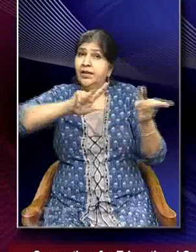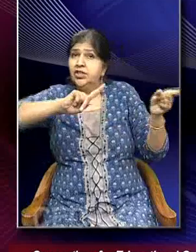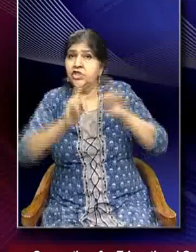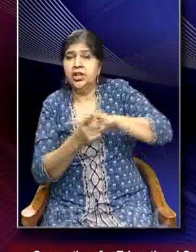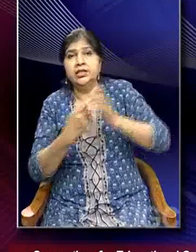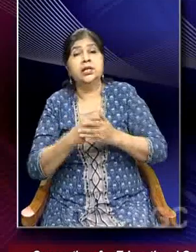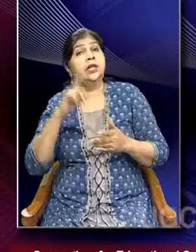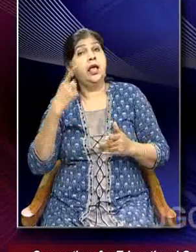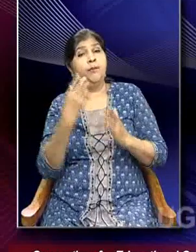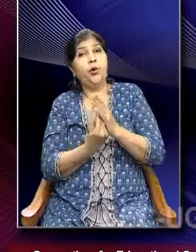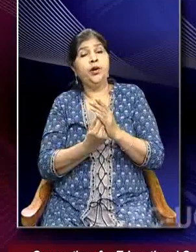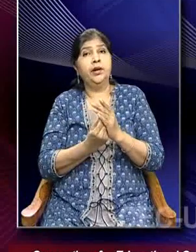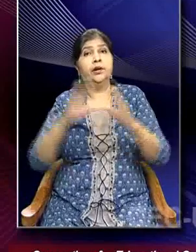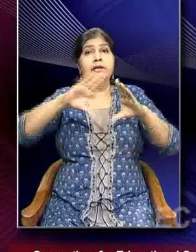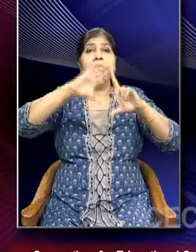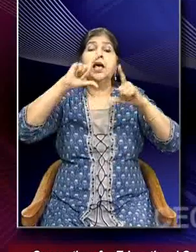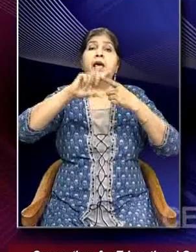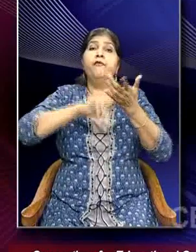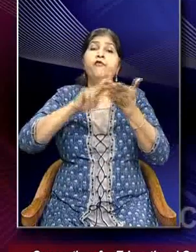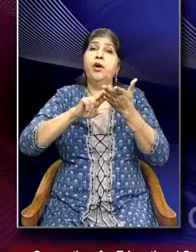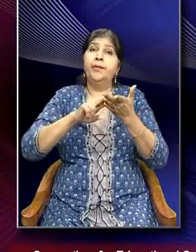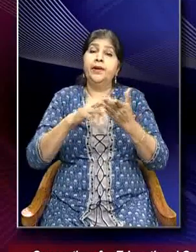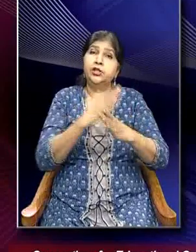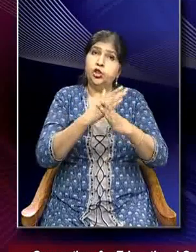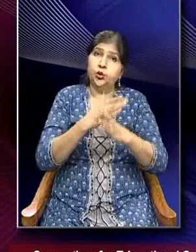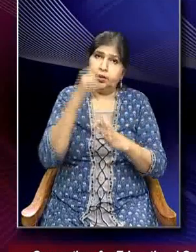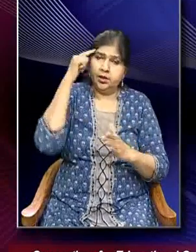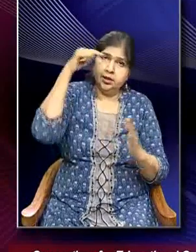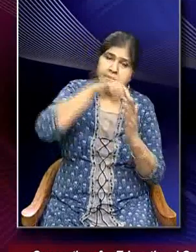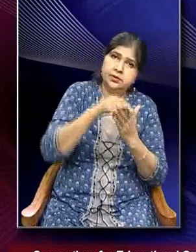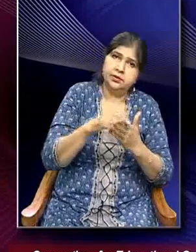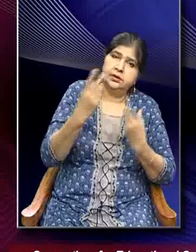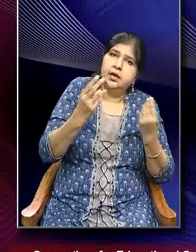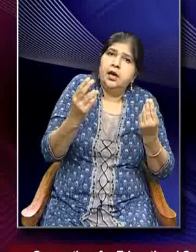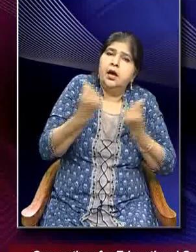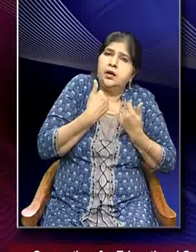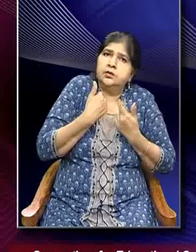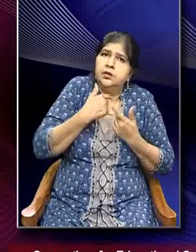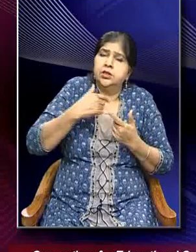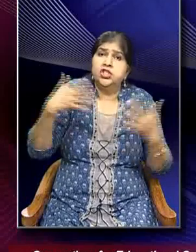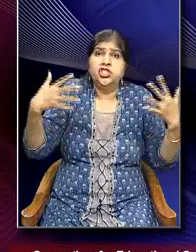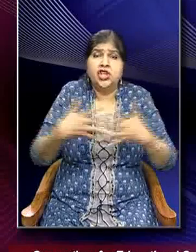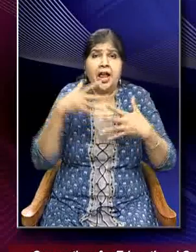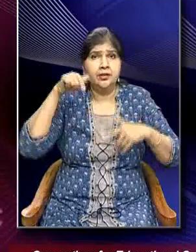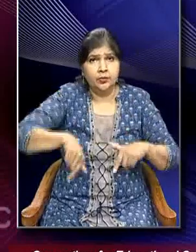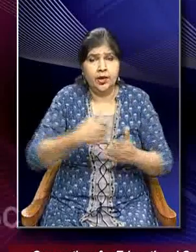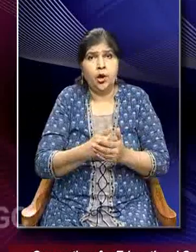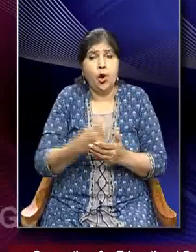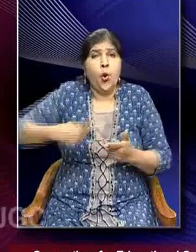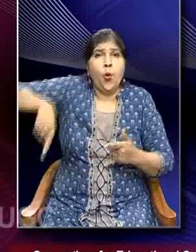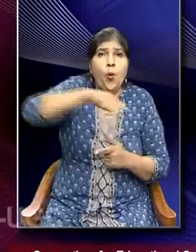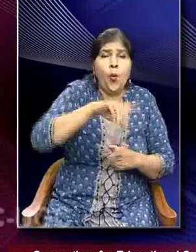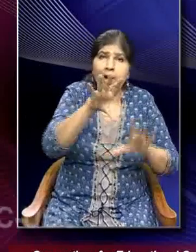security concern. There is an important urgent challenge for all nations to get